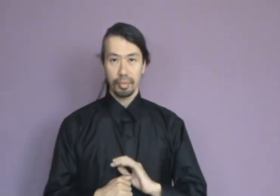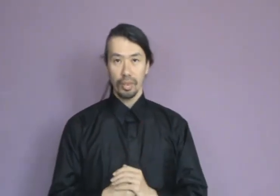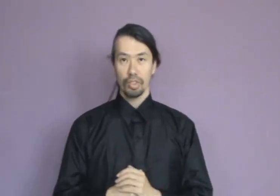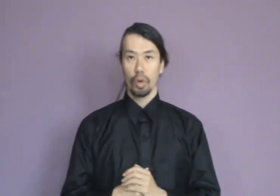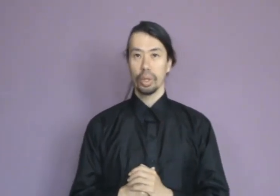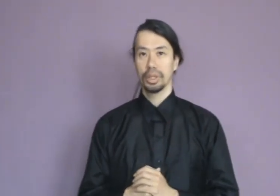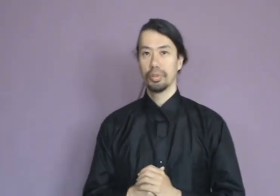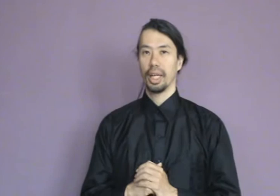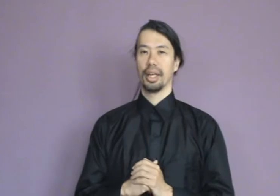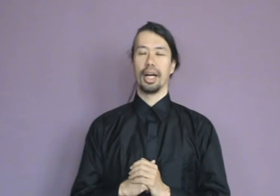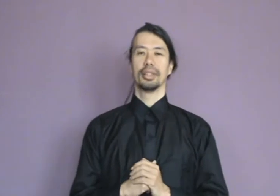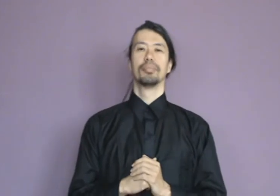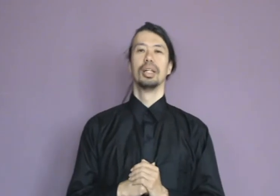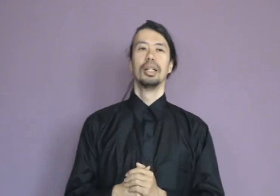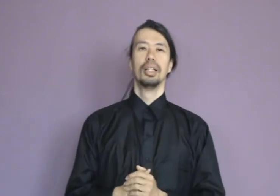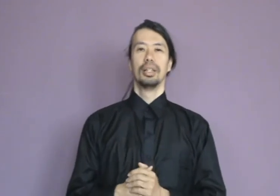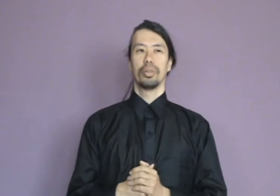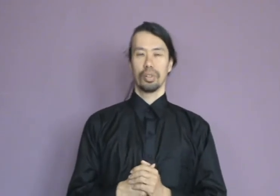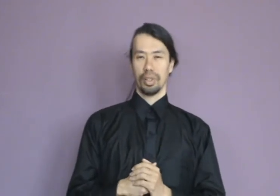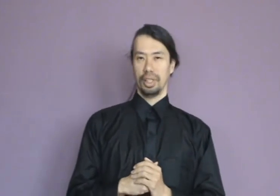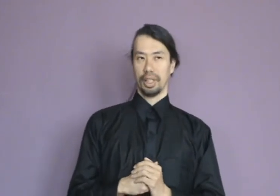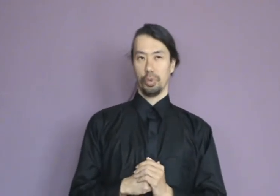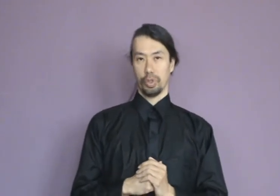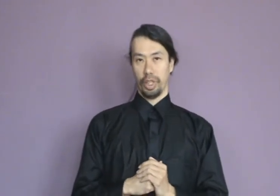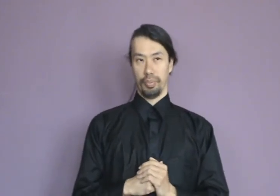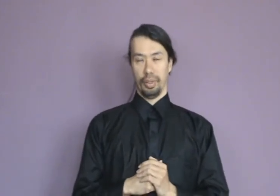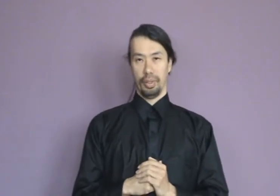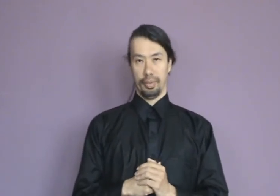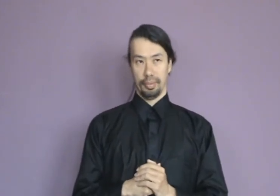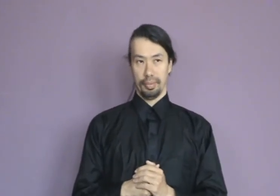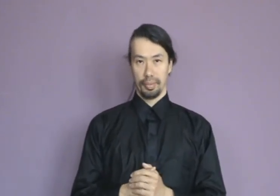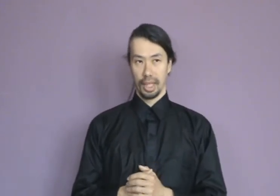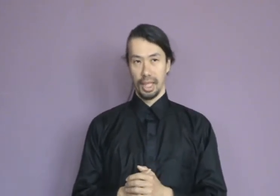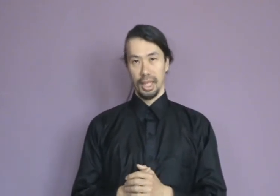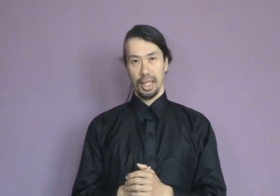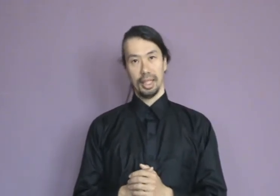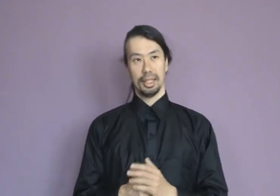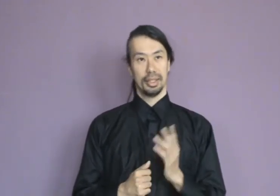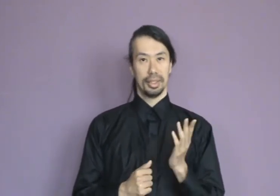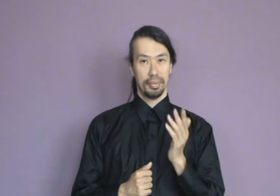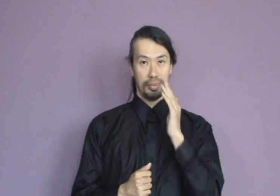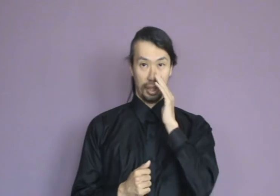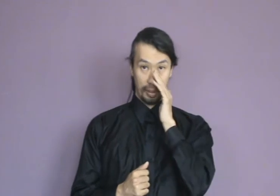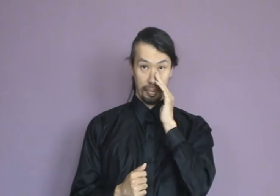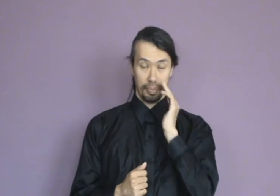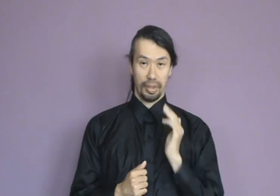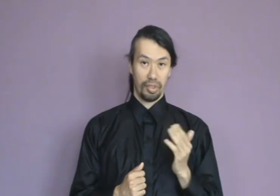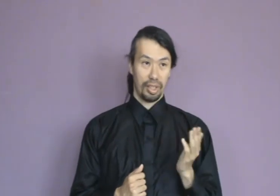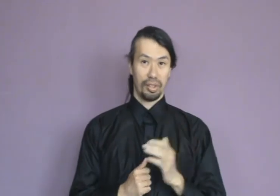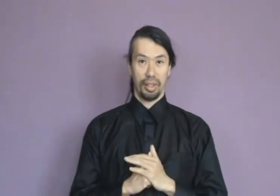So, once you've done that, you can start the actual treatment. And there, as I said, there